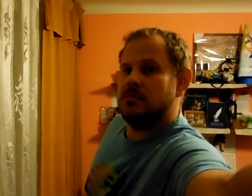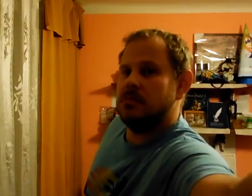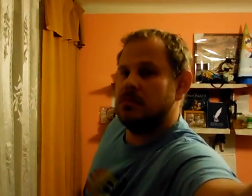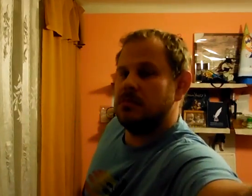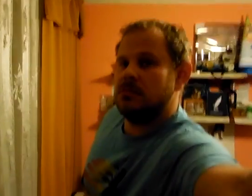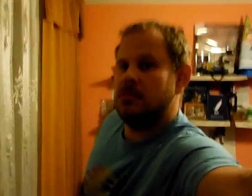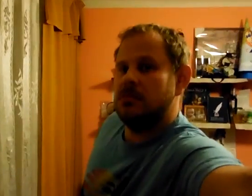industrial zone in Pans...